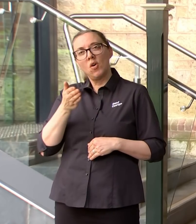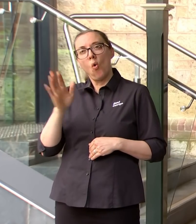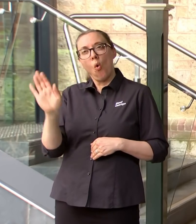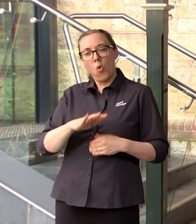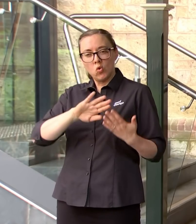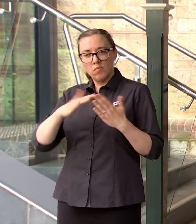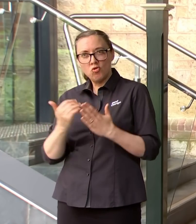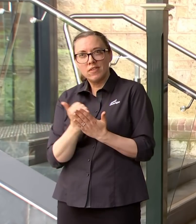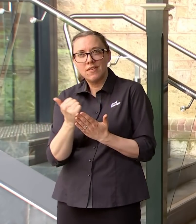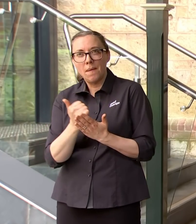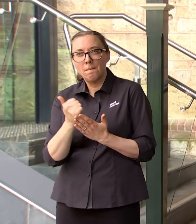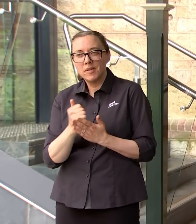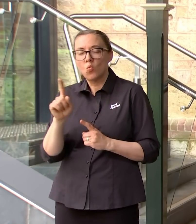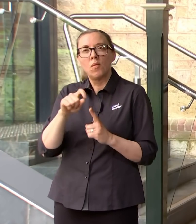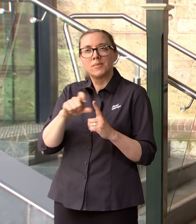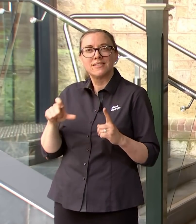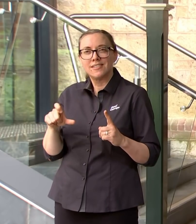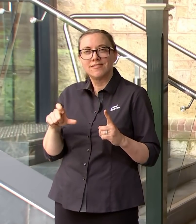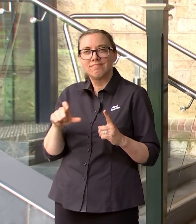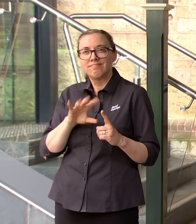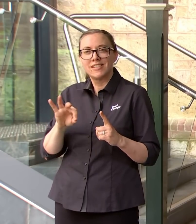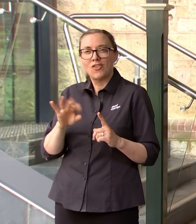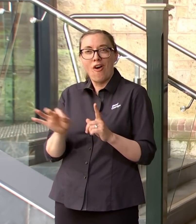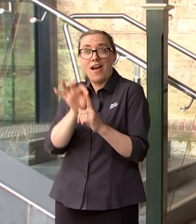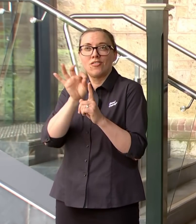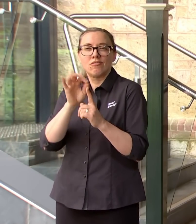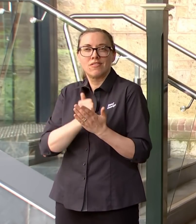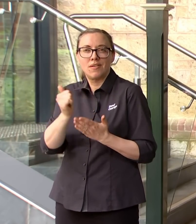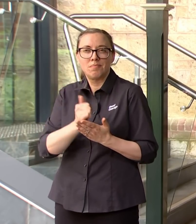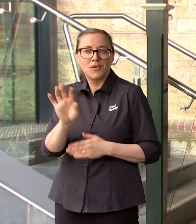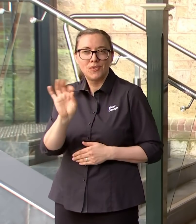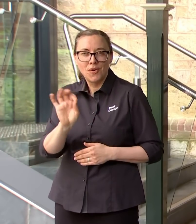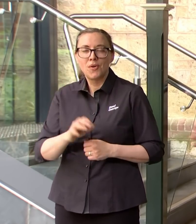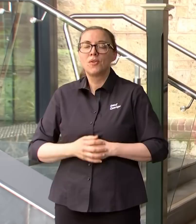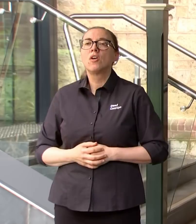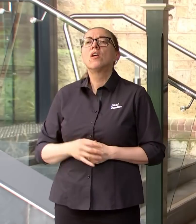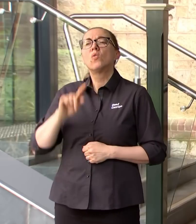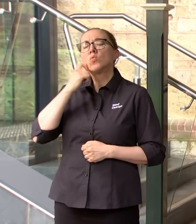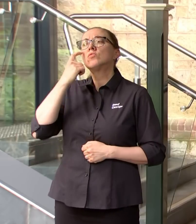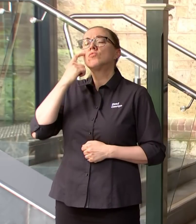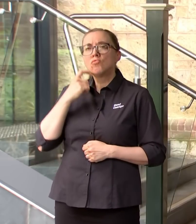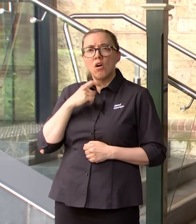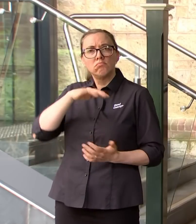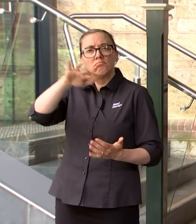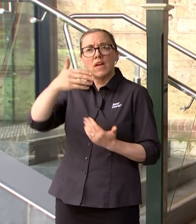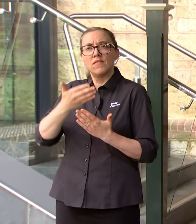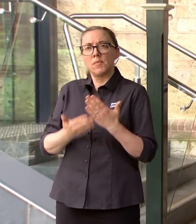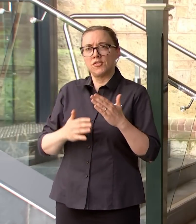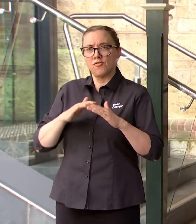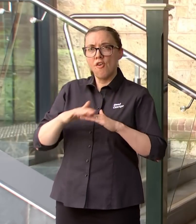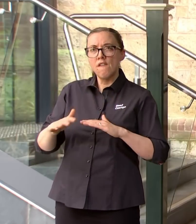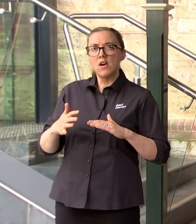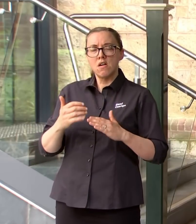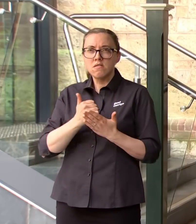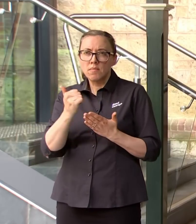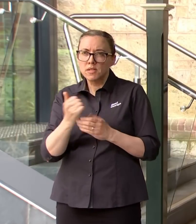eligibility changes because it has to go roll on from four months from their second dose but we try to get some information that gives a clear picture what